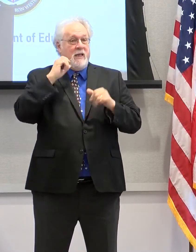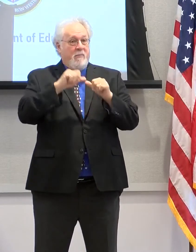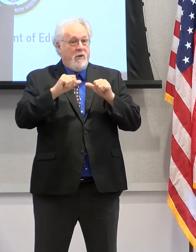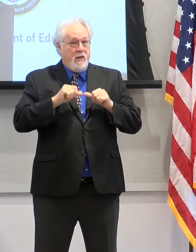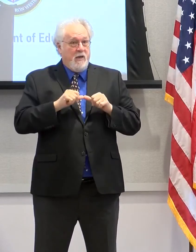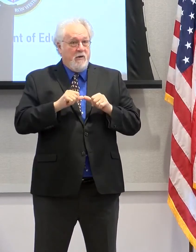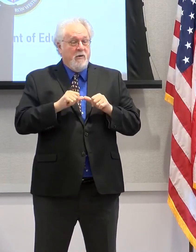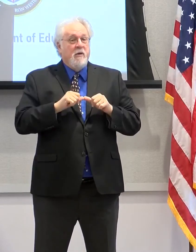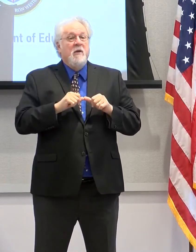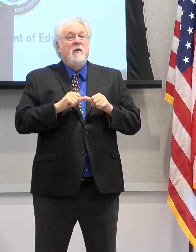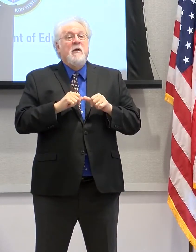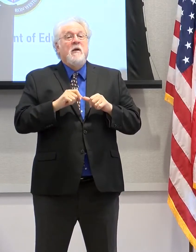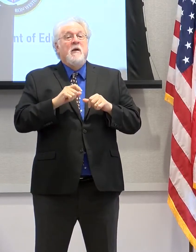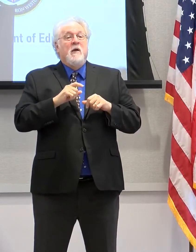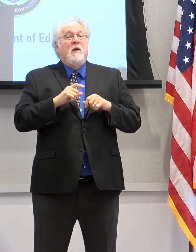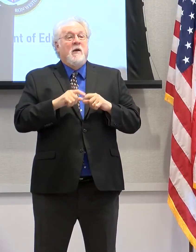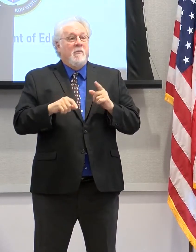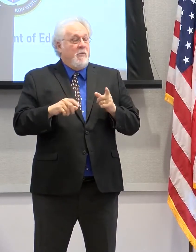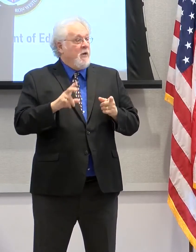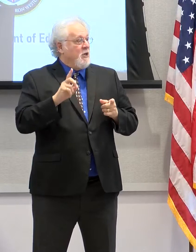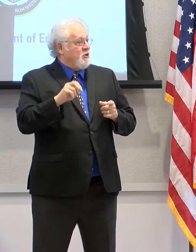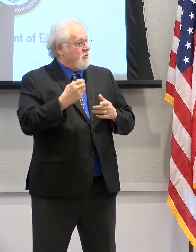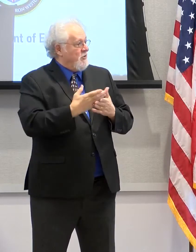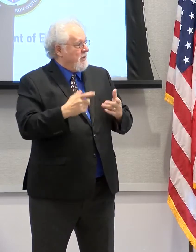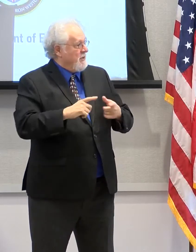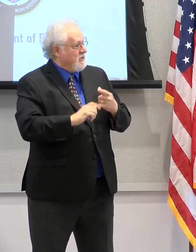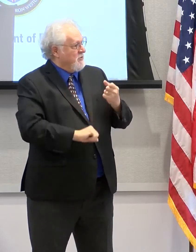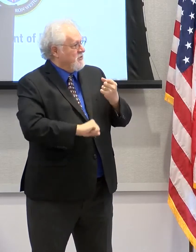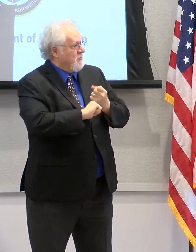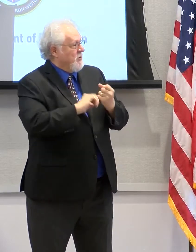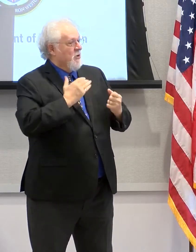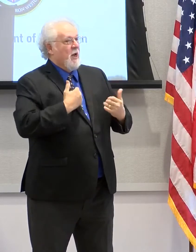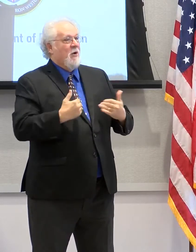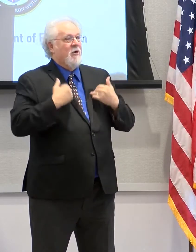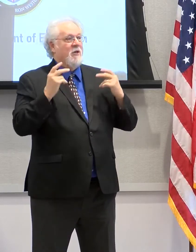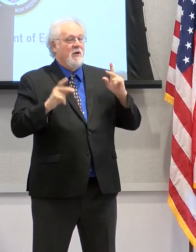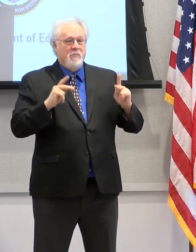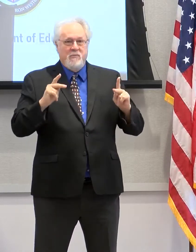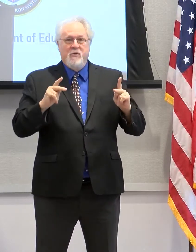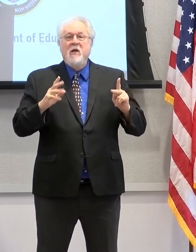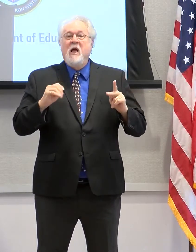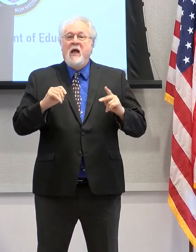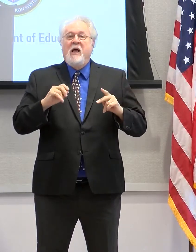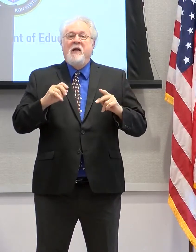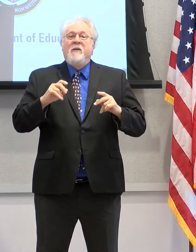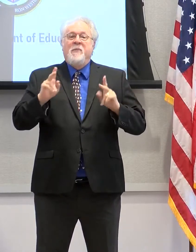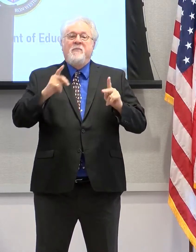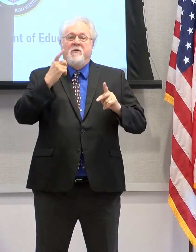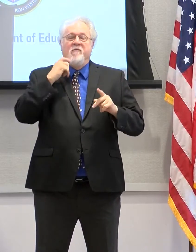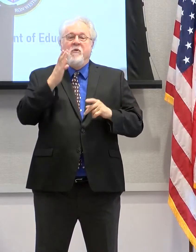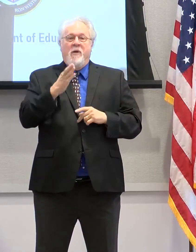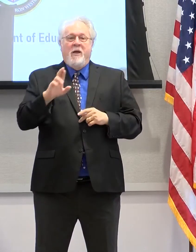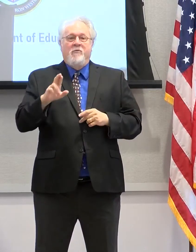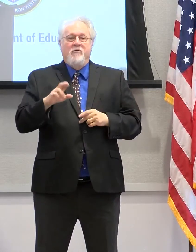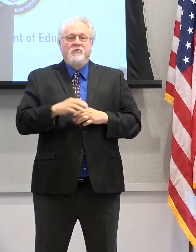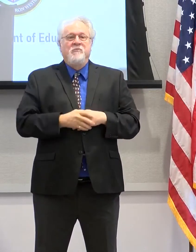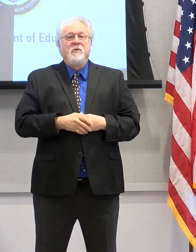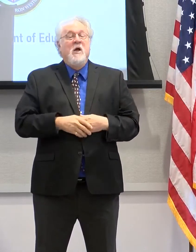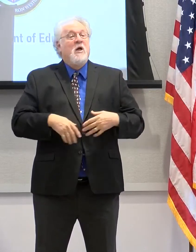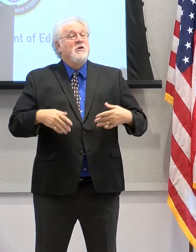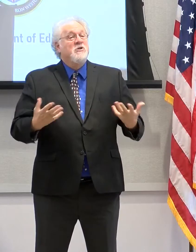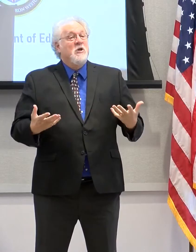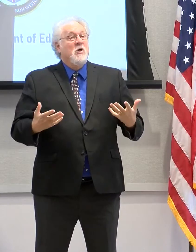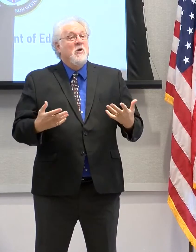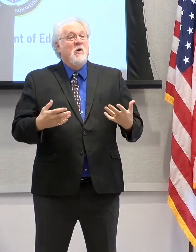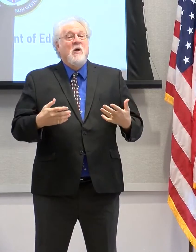leading us men as we should do some things to support our young people and certainly the citizens of Baton Rouge and the state of Louisiana. So